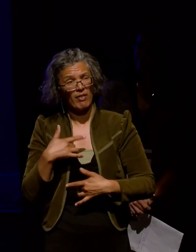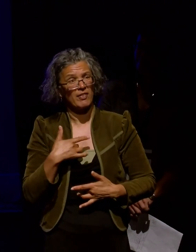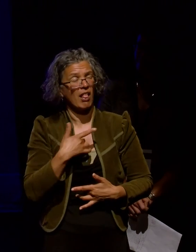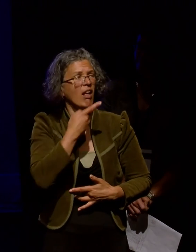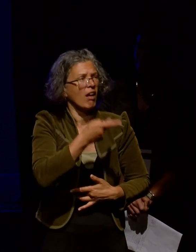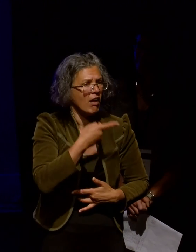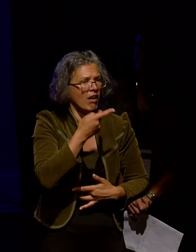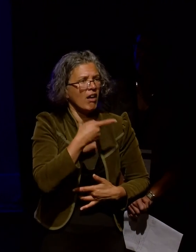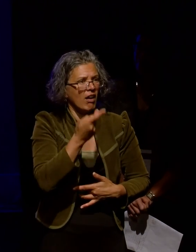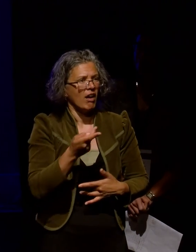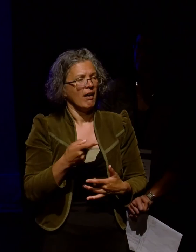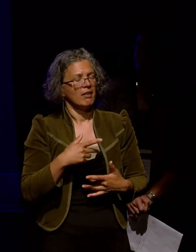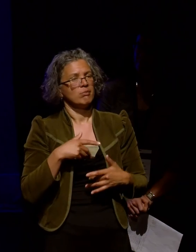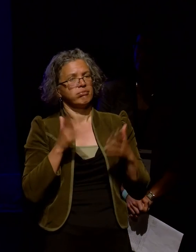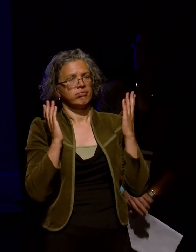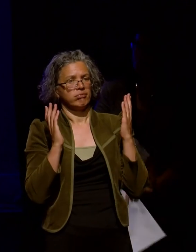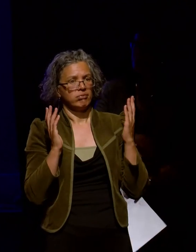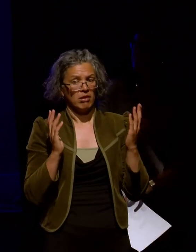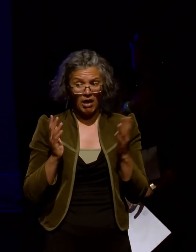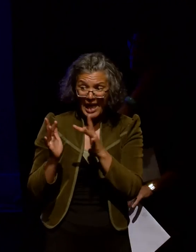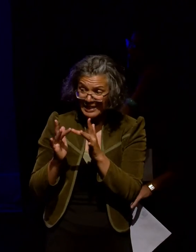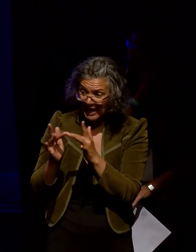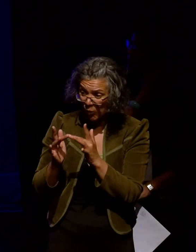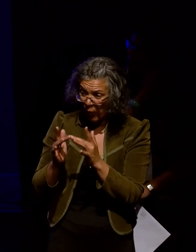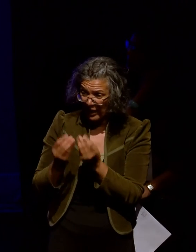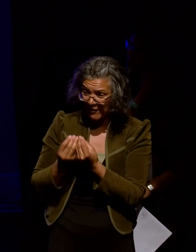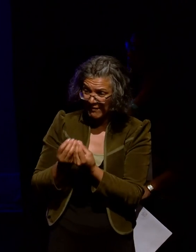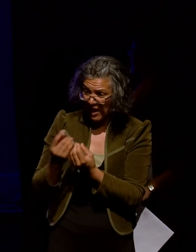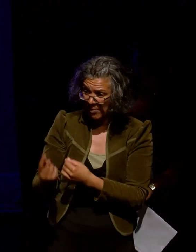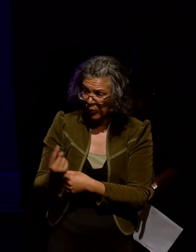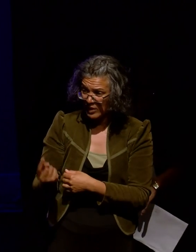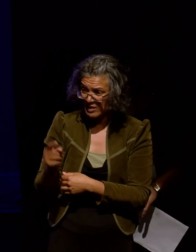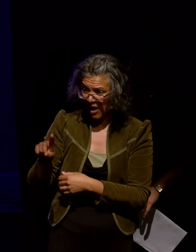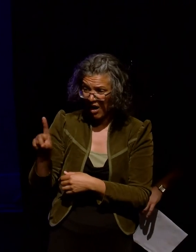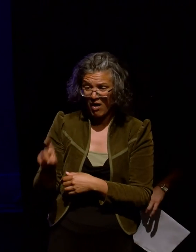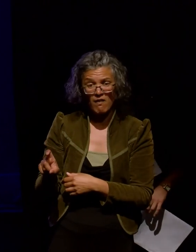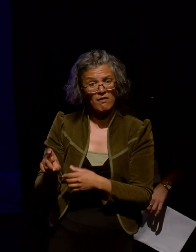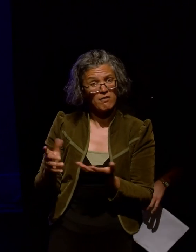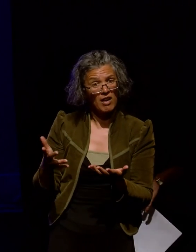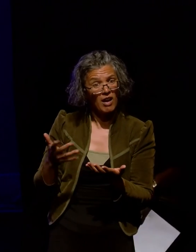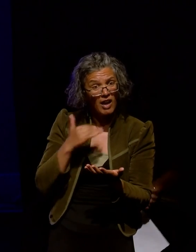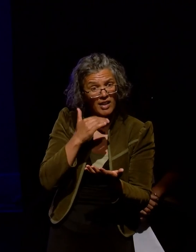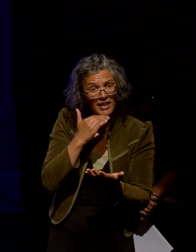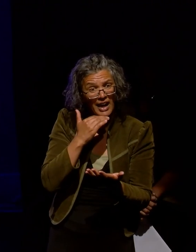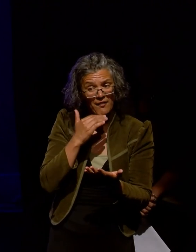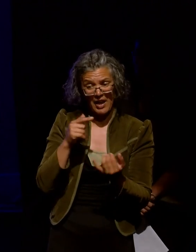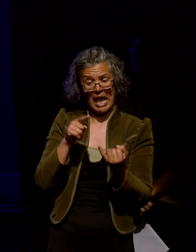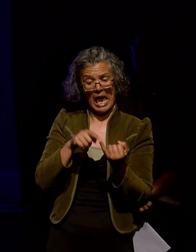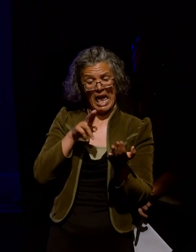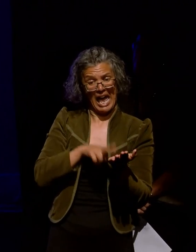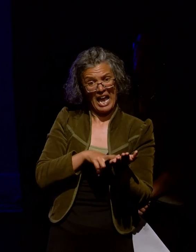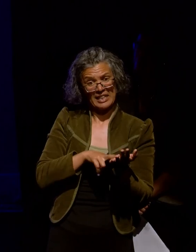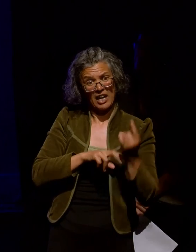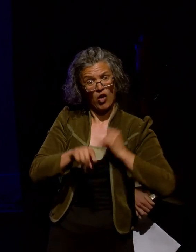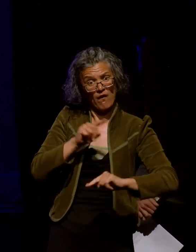Is networking such a valuable end in itself that it alone should be the focus of regional forums? Is the unconference the best way